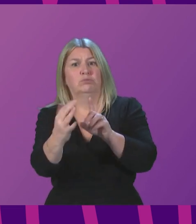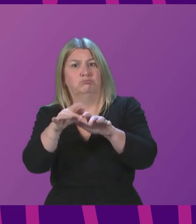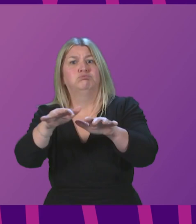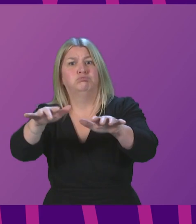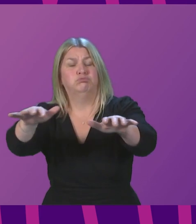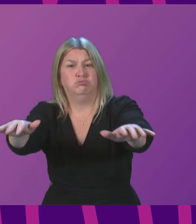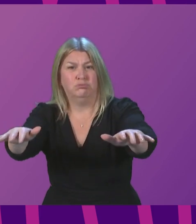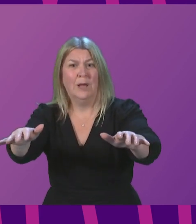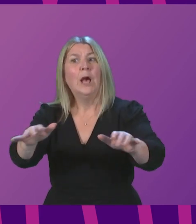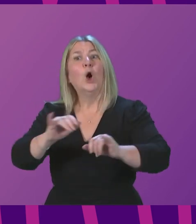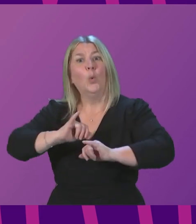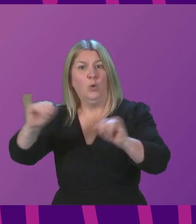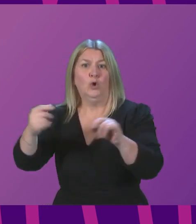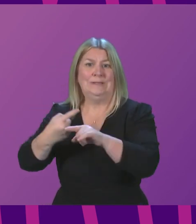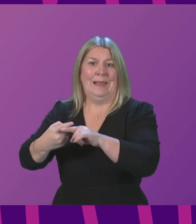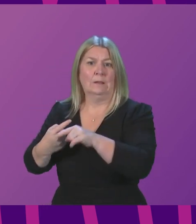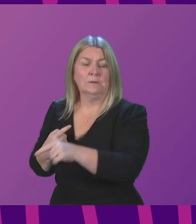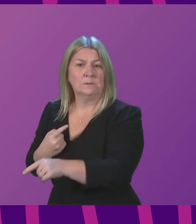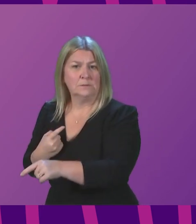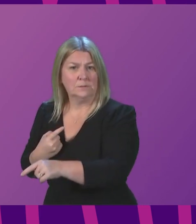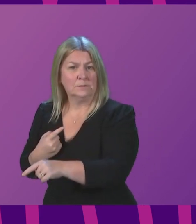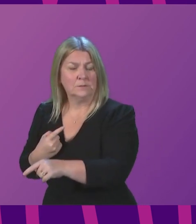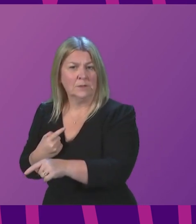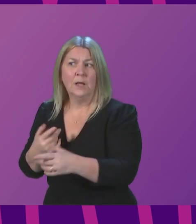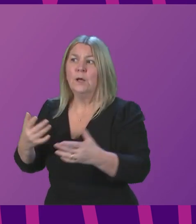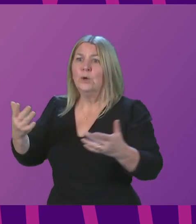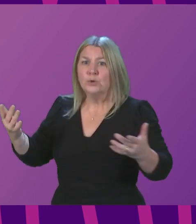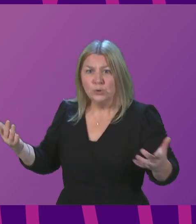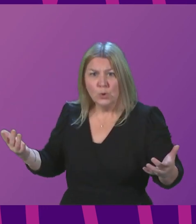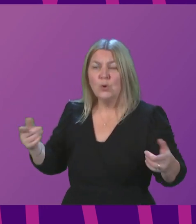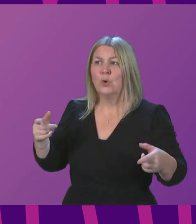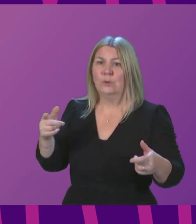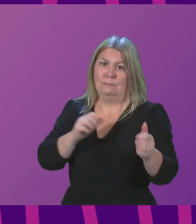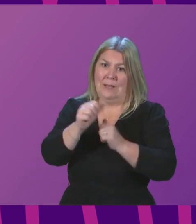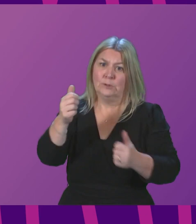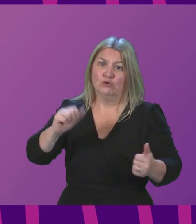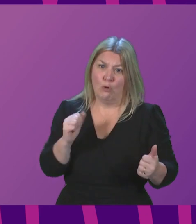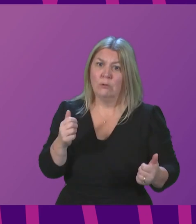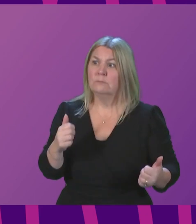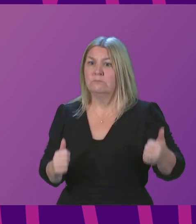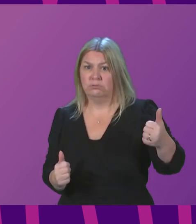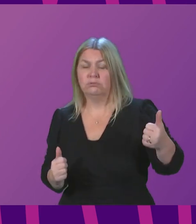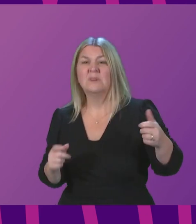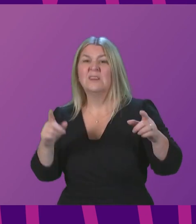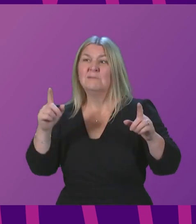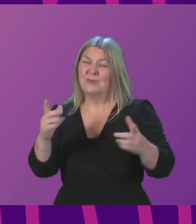think it is going to, whatever the politics and whatever the sort of, you know, the maelstrom around that we have seen in recent days, it will become